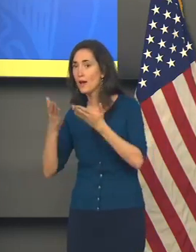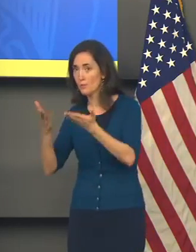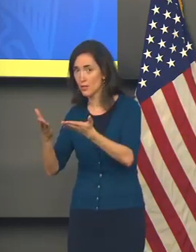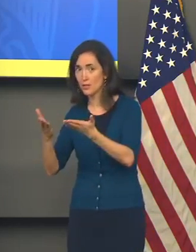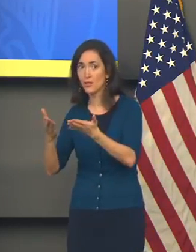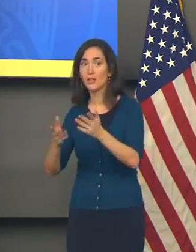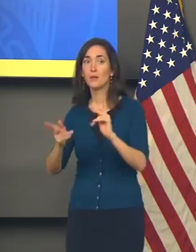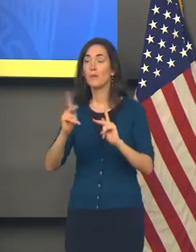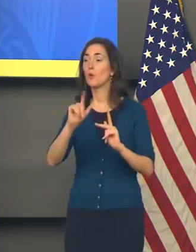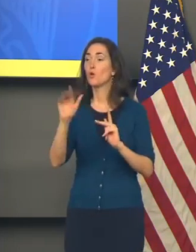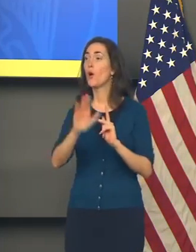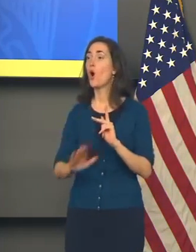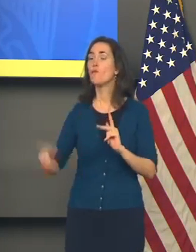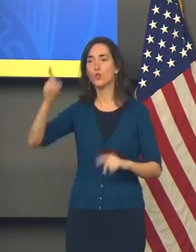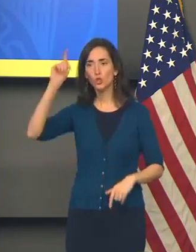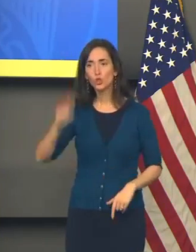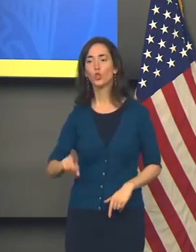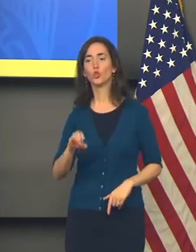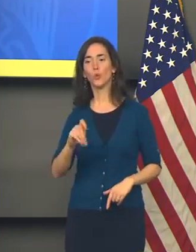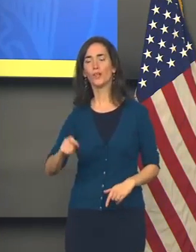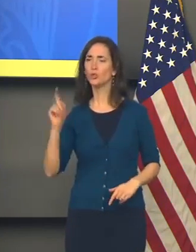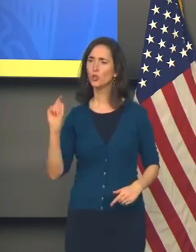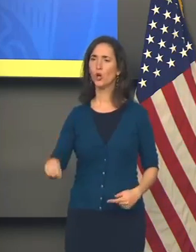Louisiana ought to be doing this.